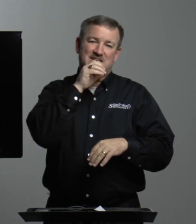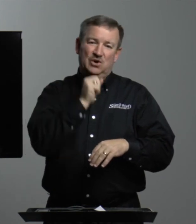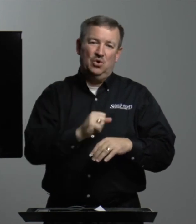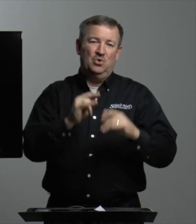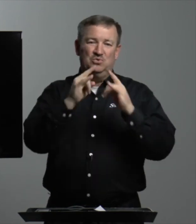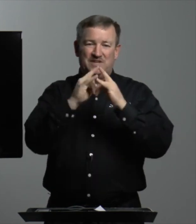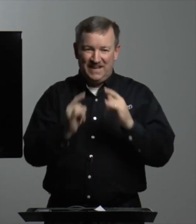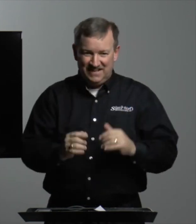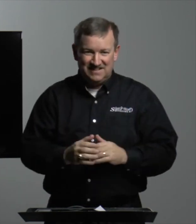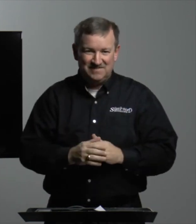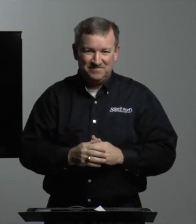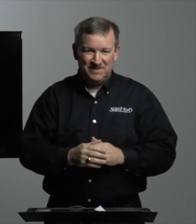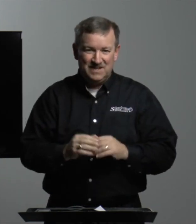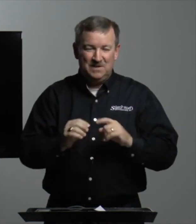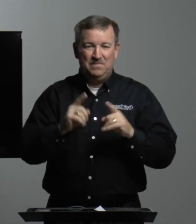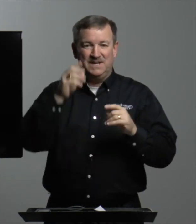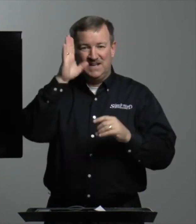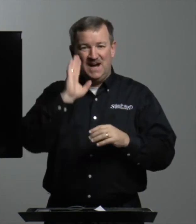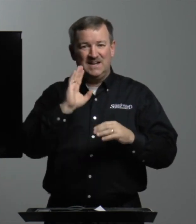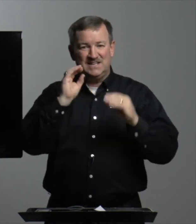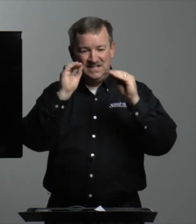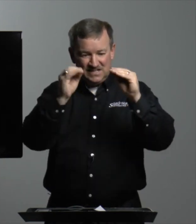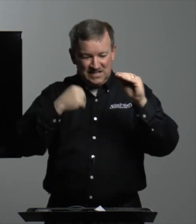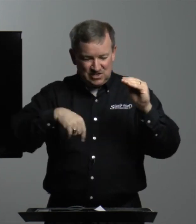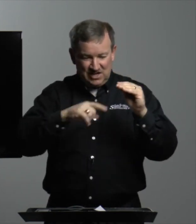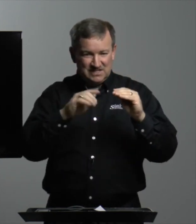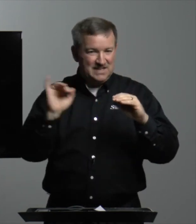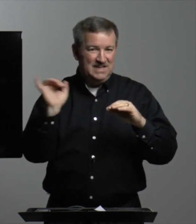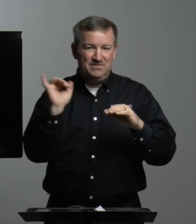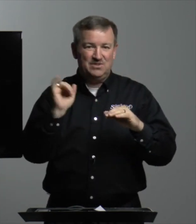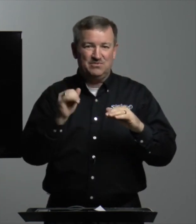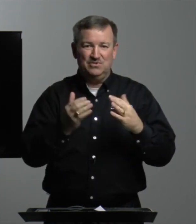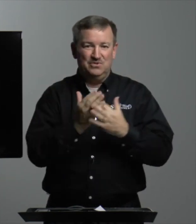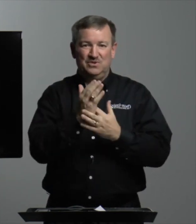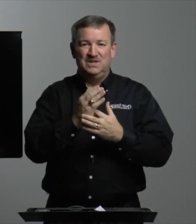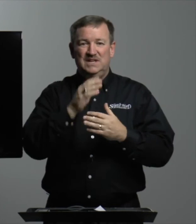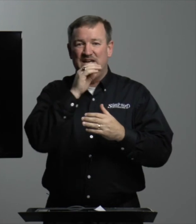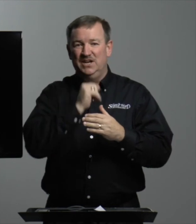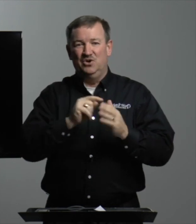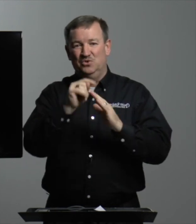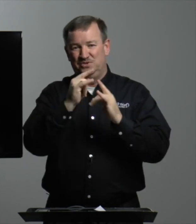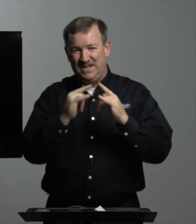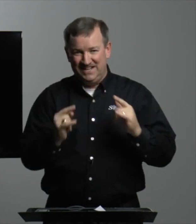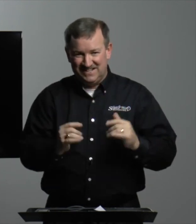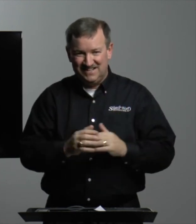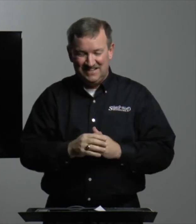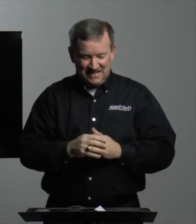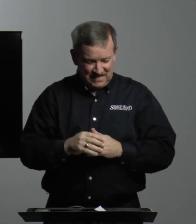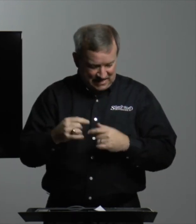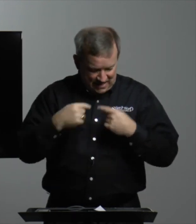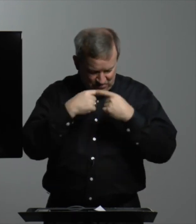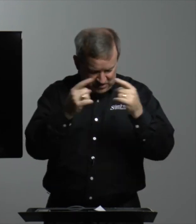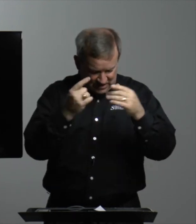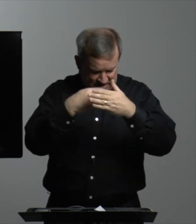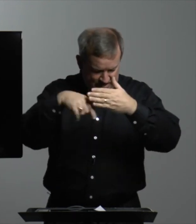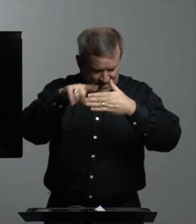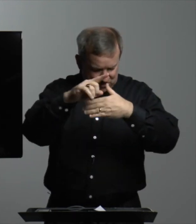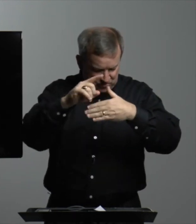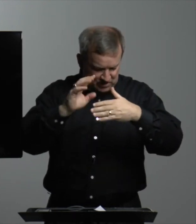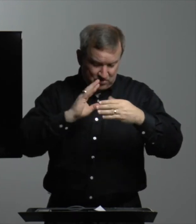it's an old tent. But God can teach us even through an old tent. And I want to tell you, next week,